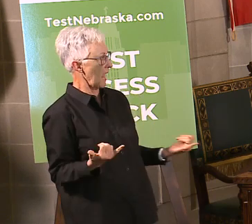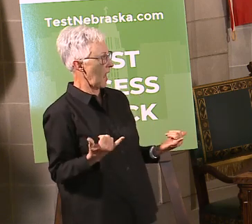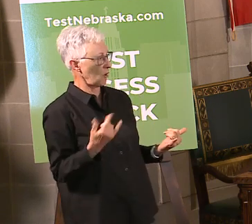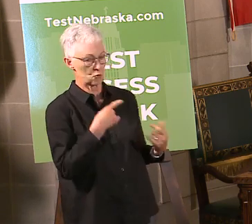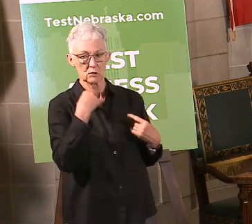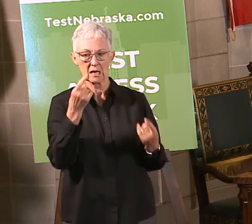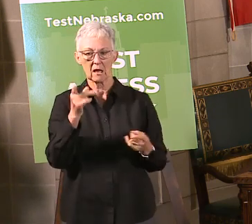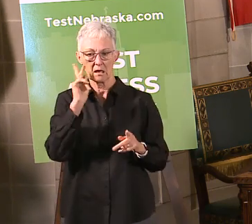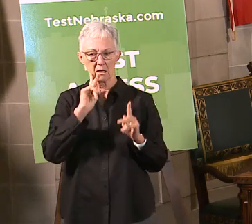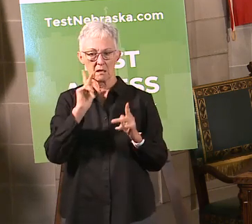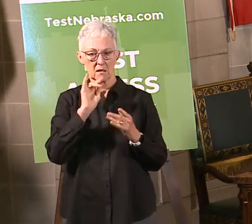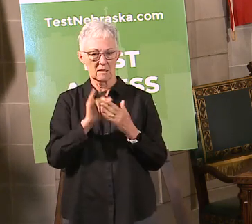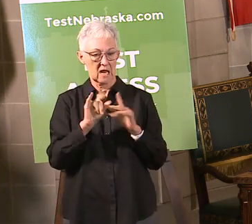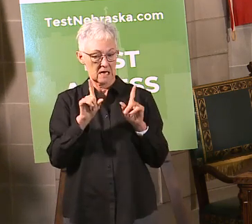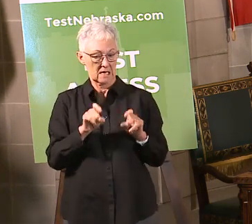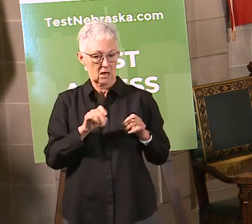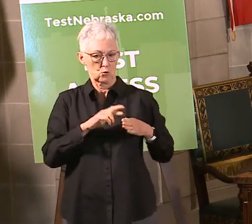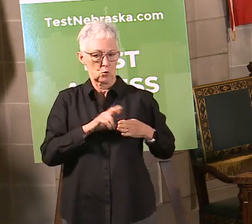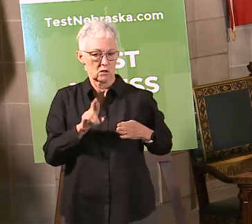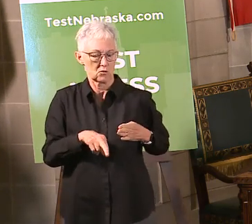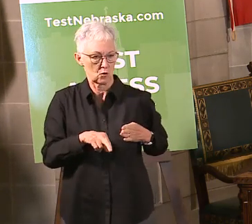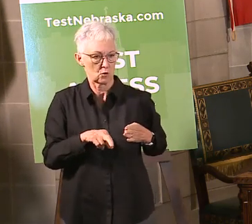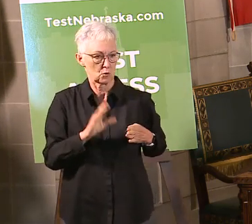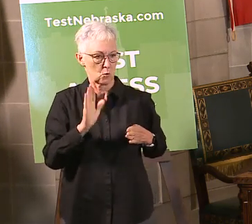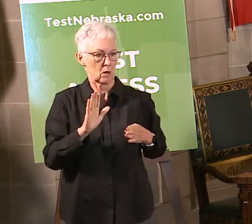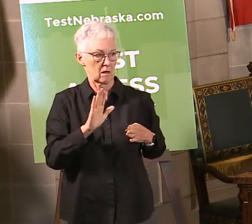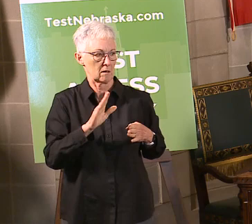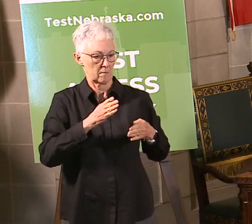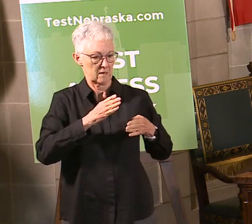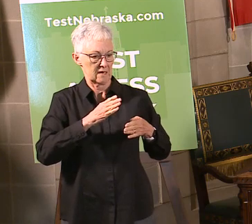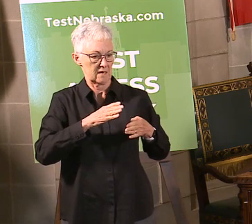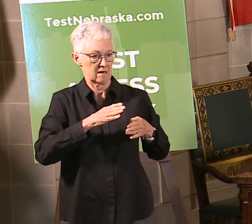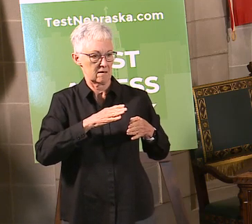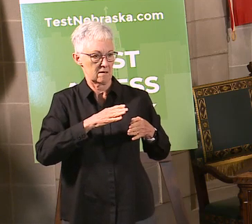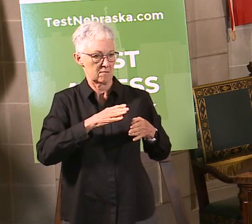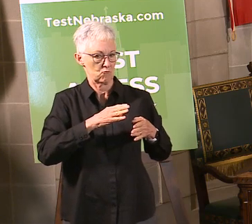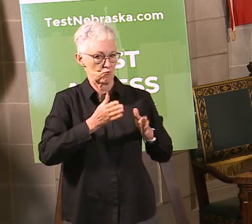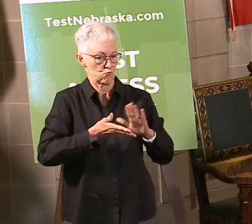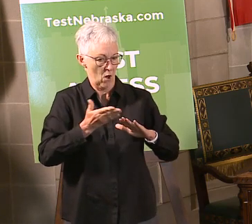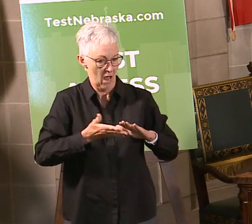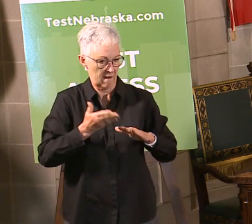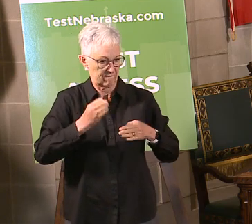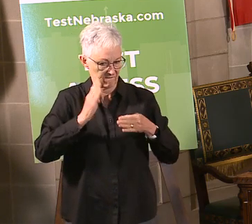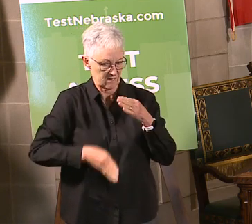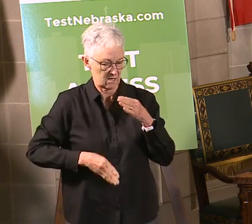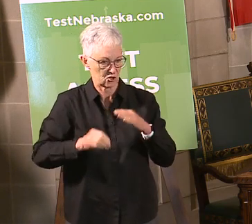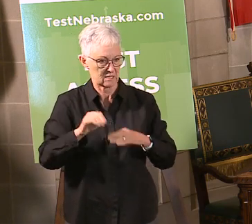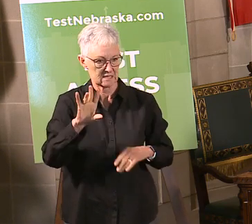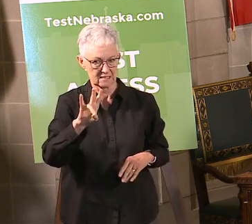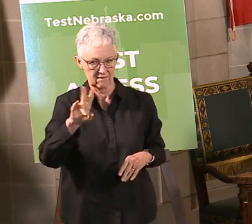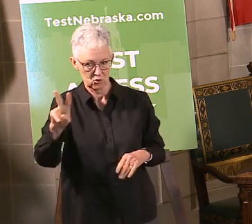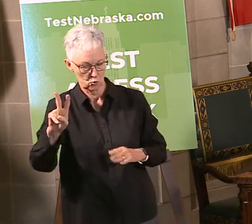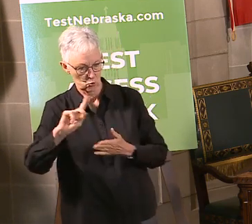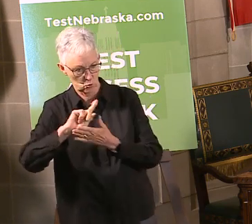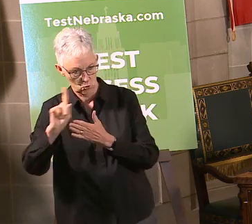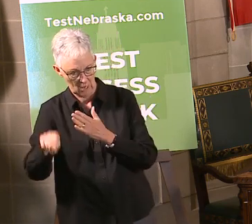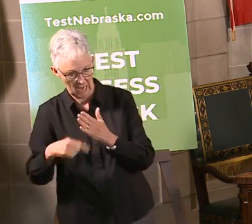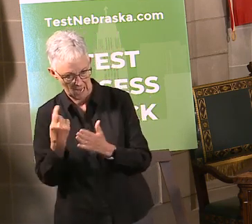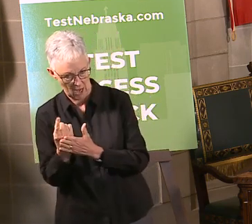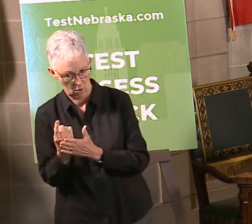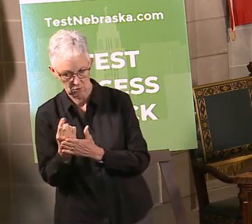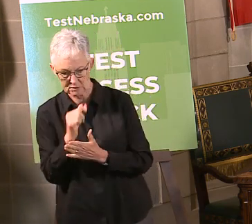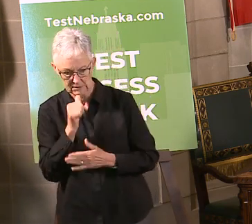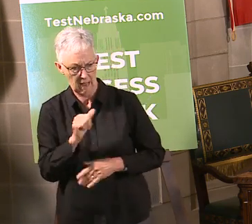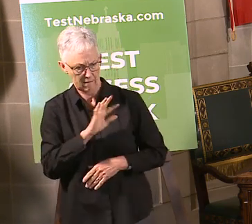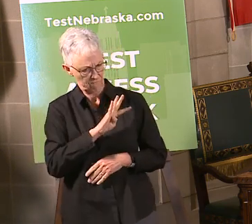change as well? So a couple things. One, with regard to the why did we expand at 65 or older, that